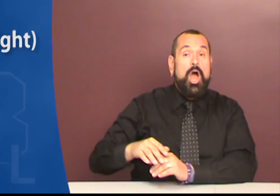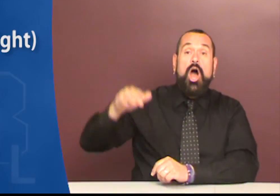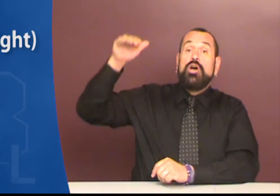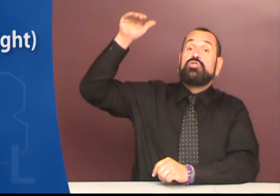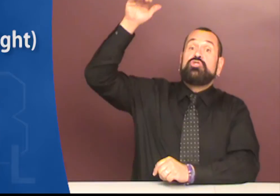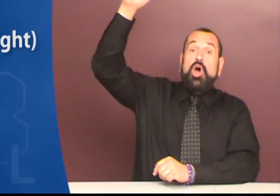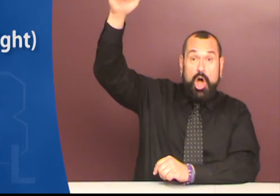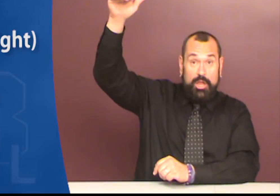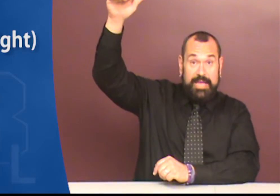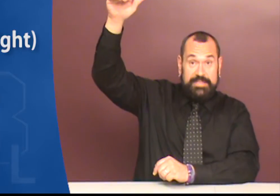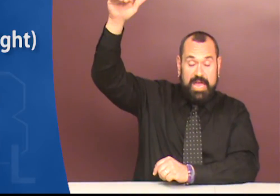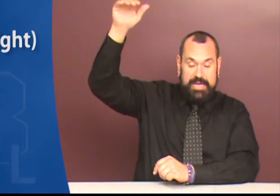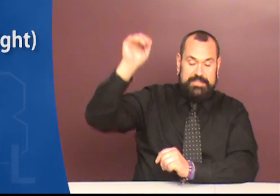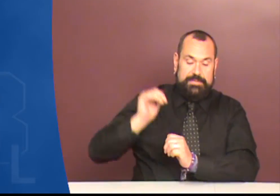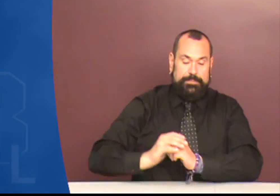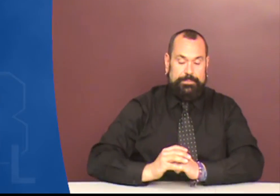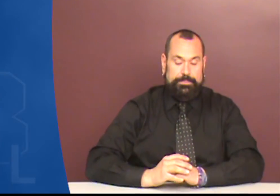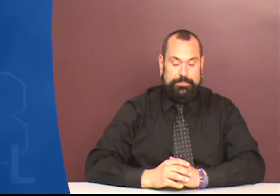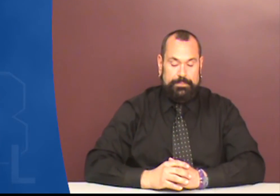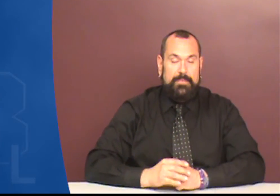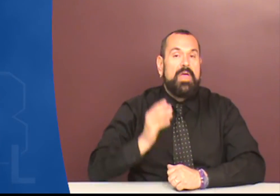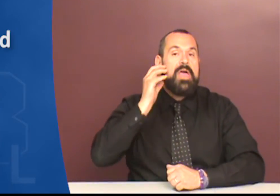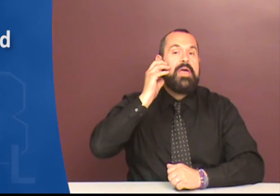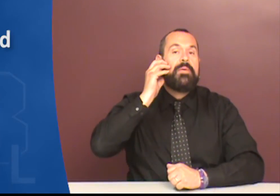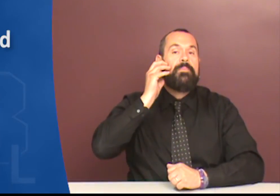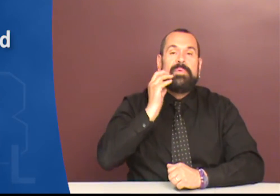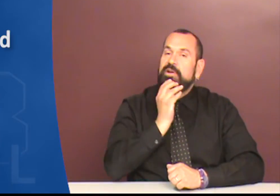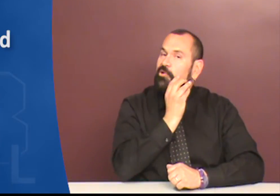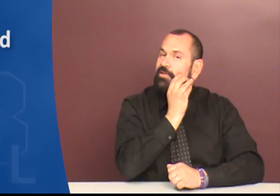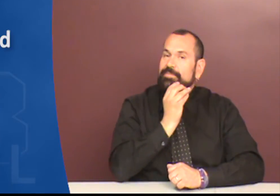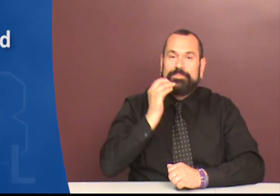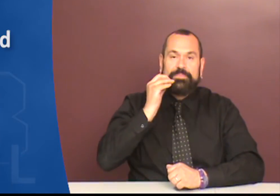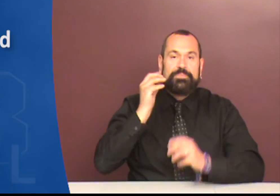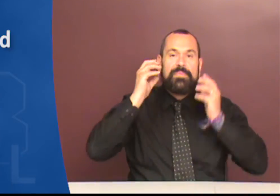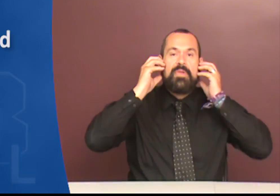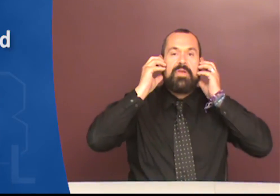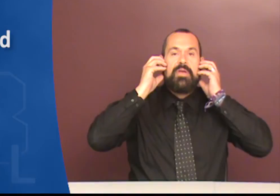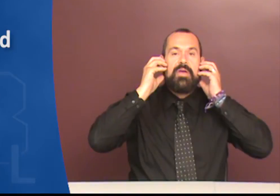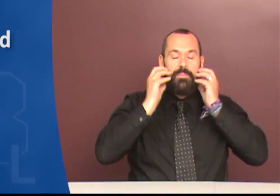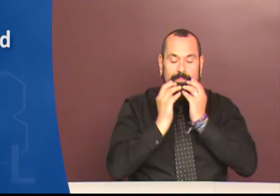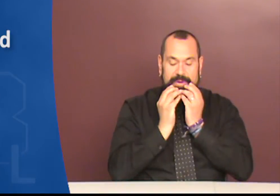Tall Tall as in height. beard beard